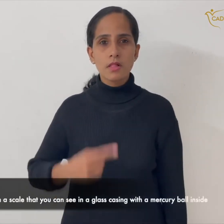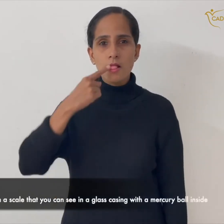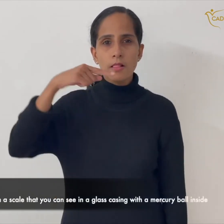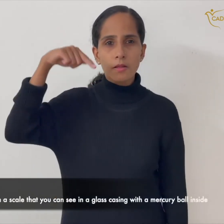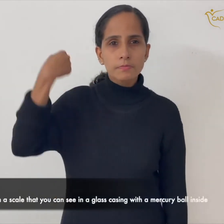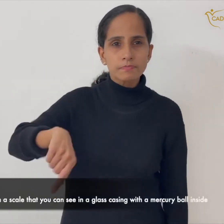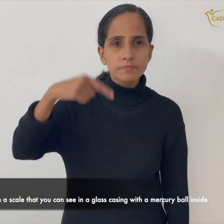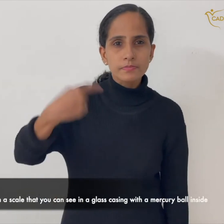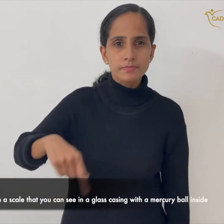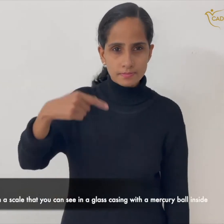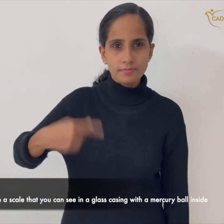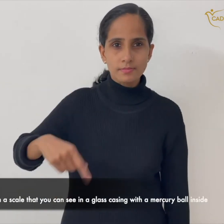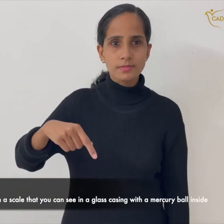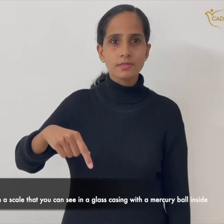thermo thermometer thermometer